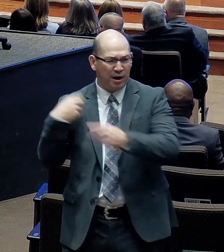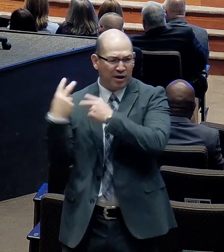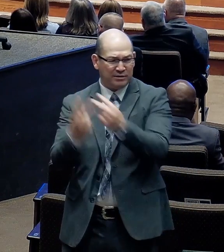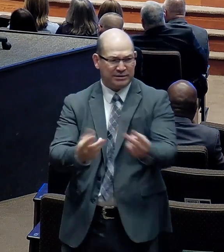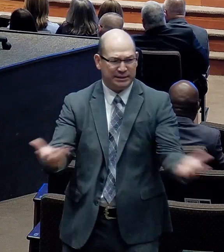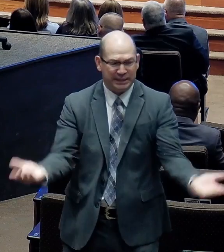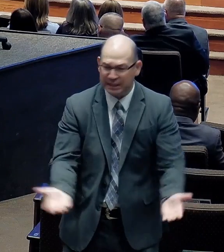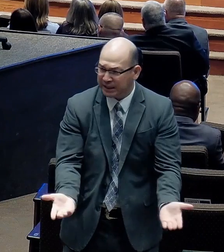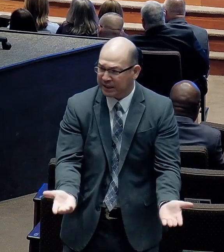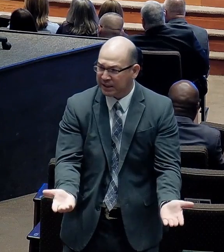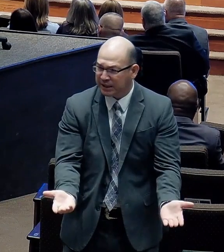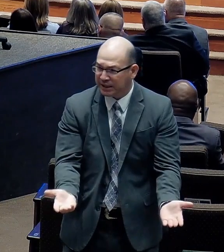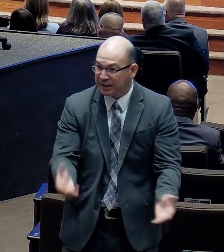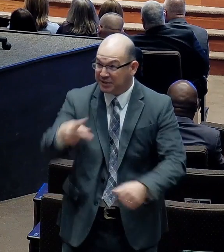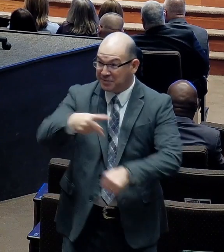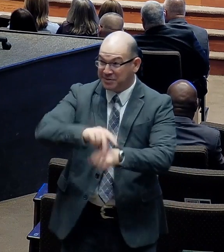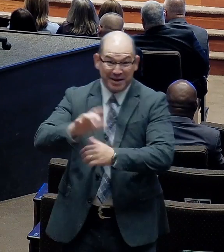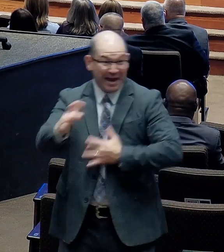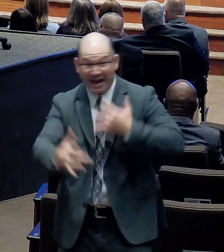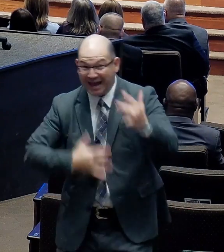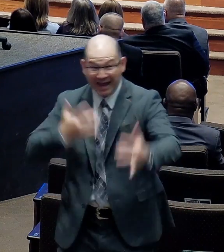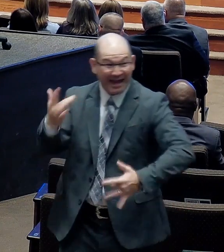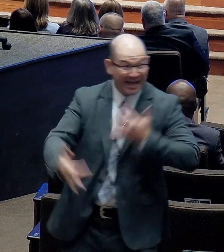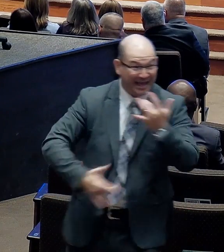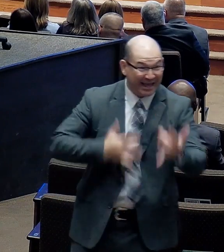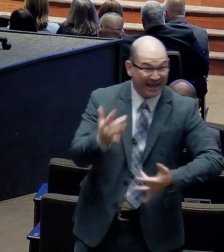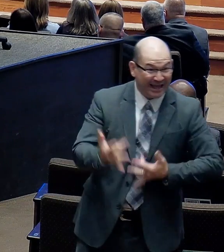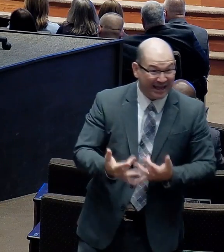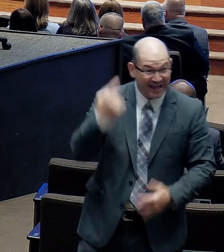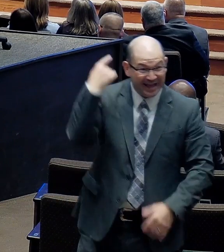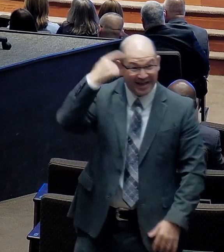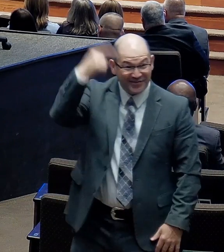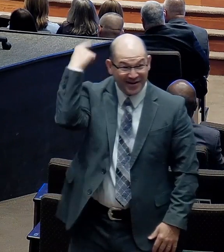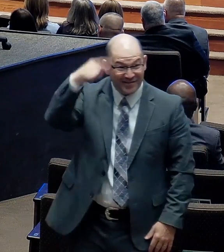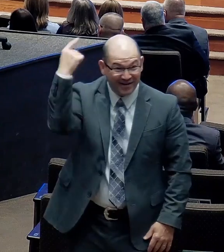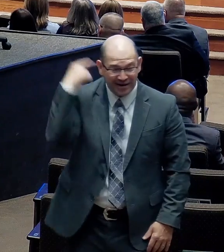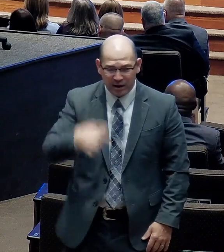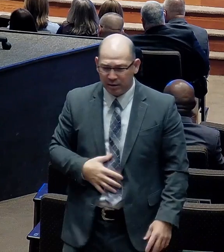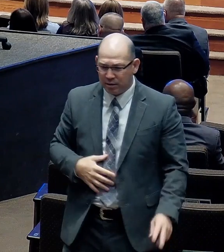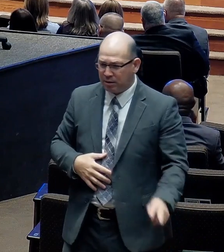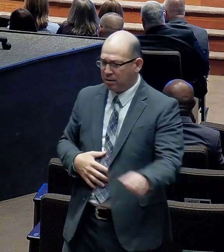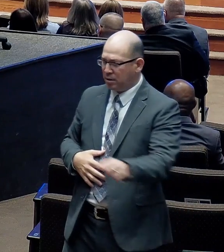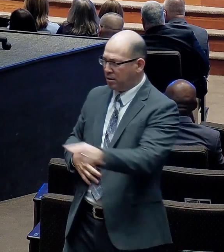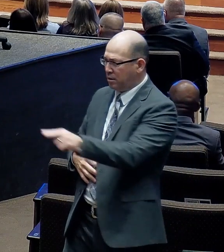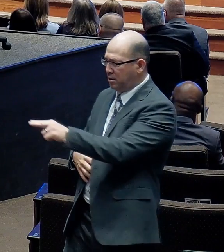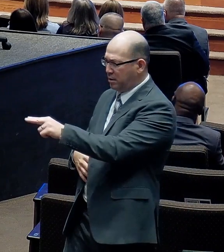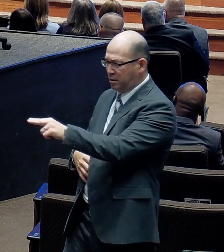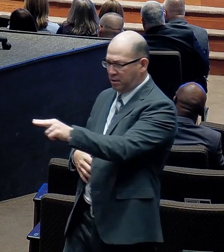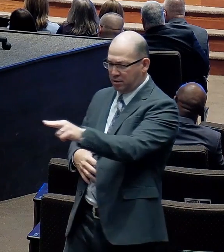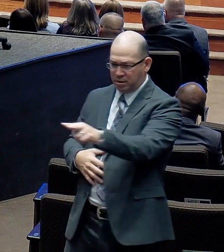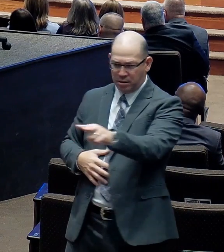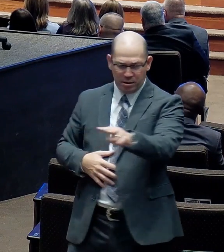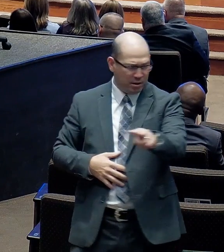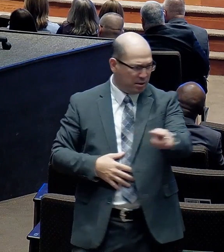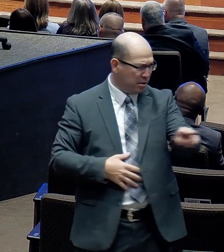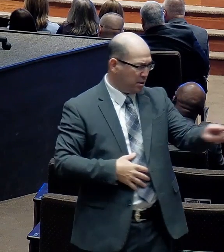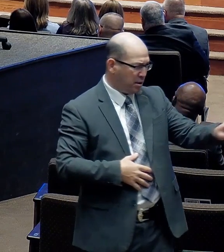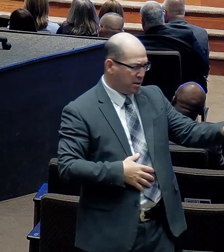so thrilled. And I'm wondering. How can he get so excited. About a dust